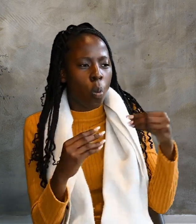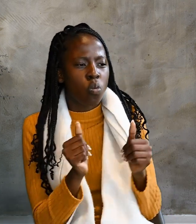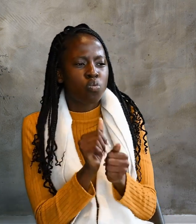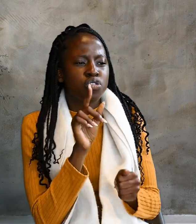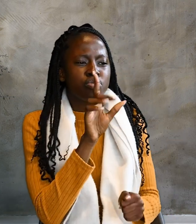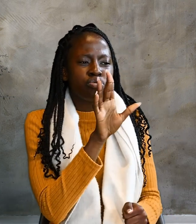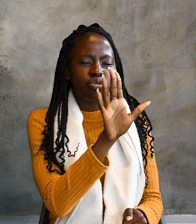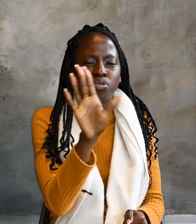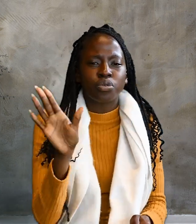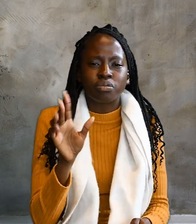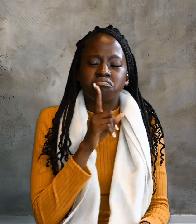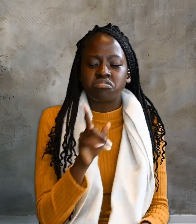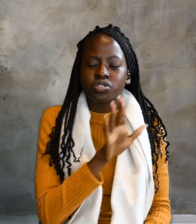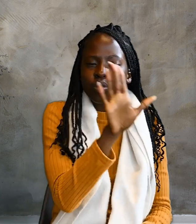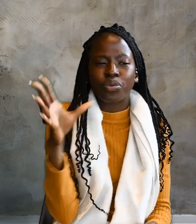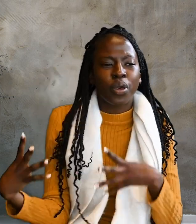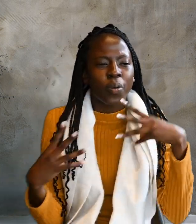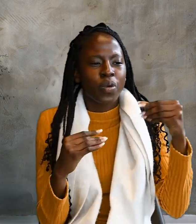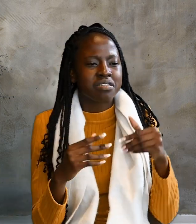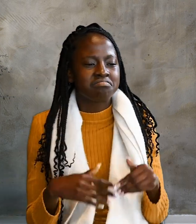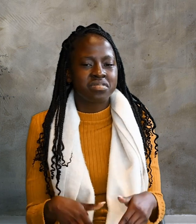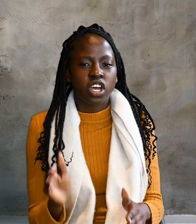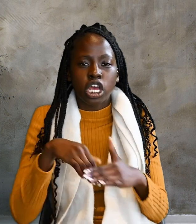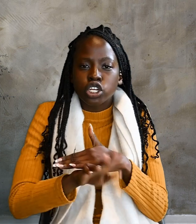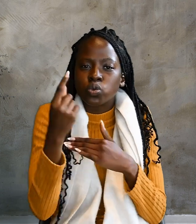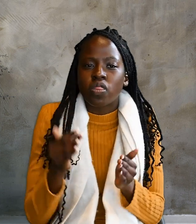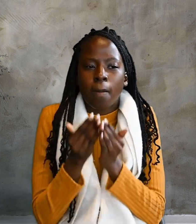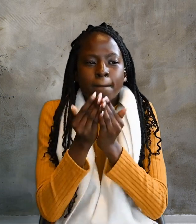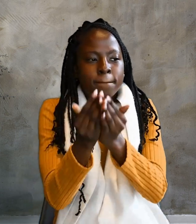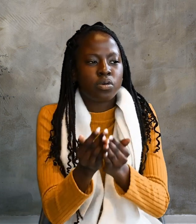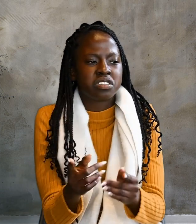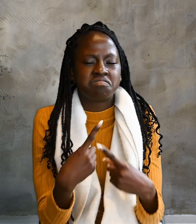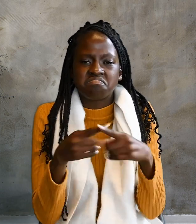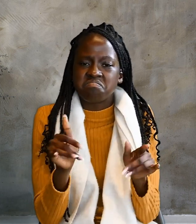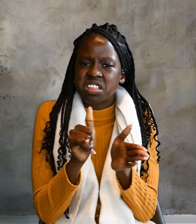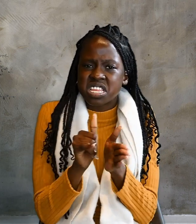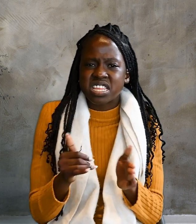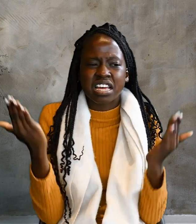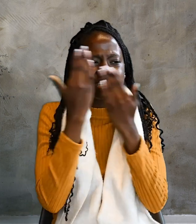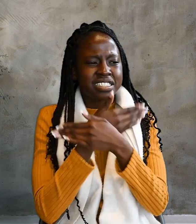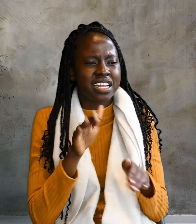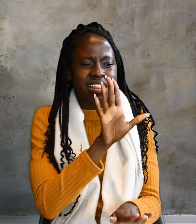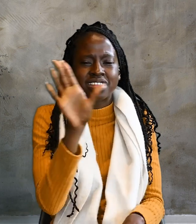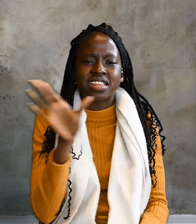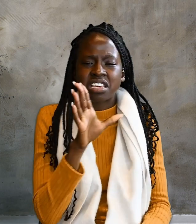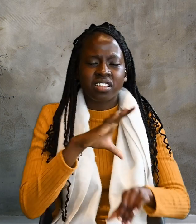So they went out and got into the boat. But that night they caught nothing.